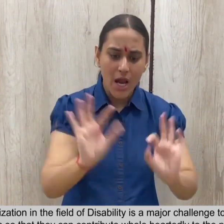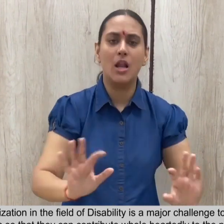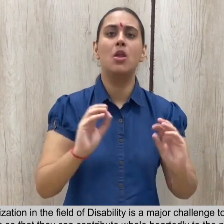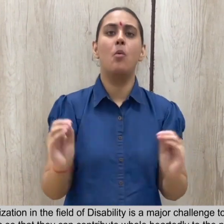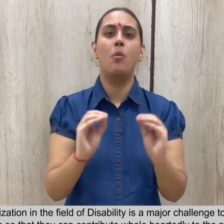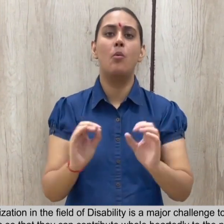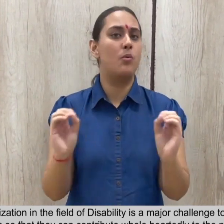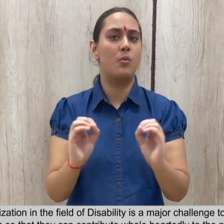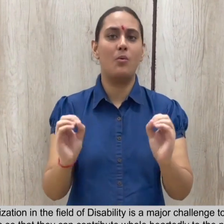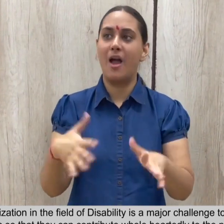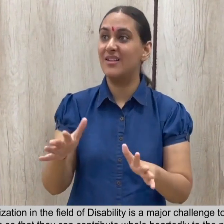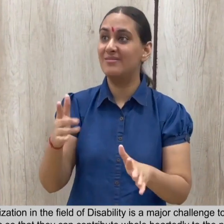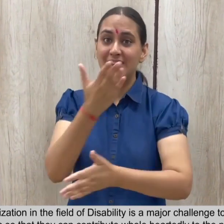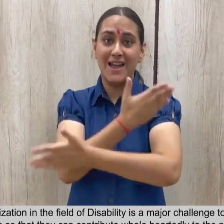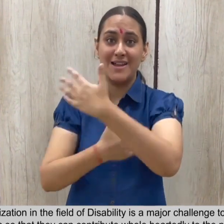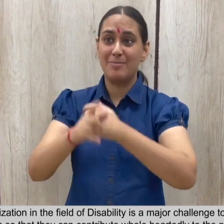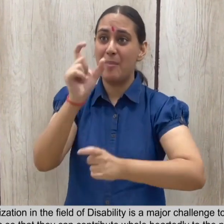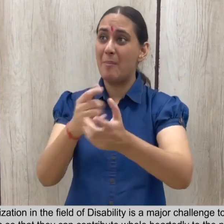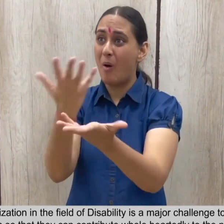major challenge to meet the emerging needs of Dibyangjan.